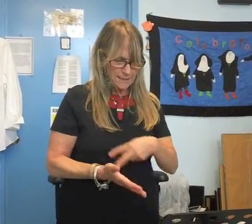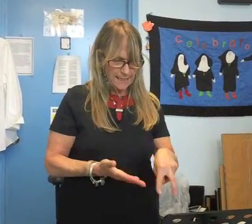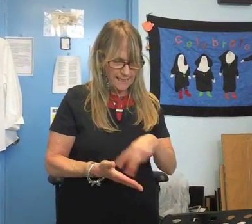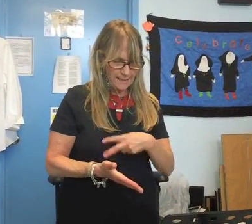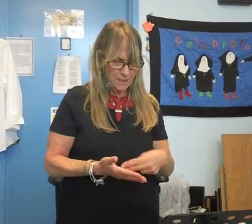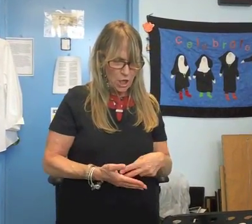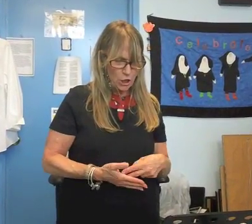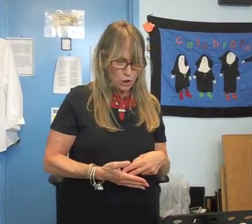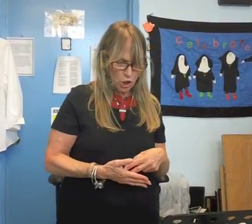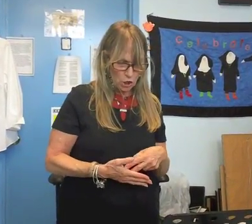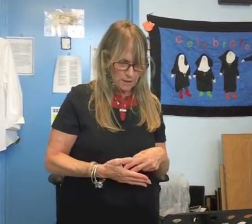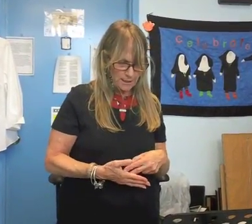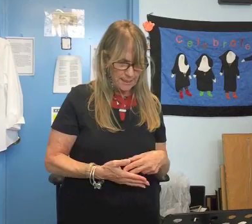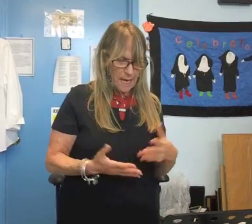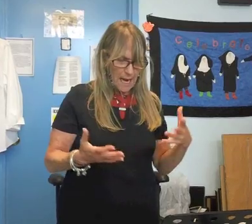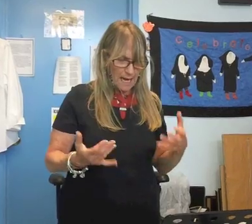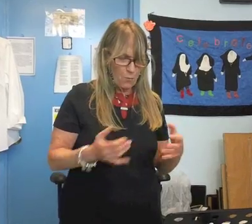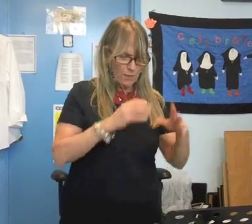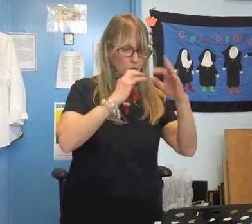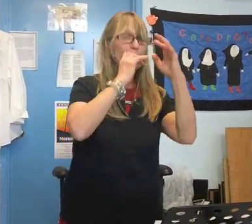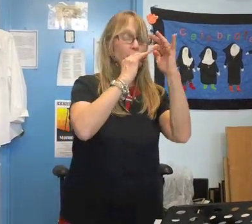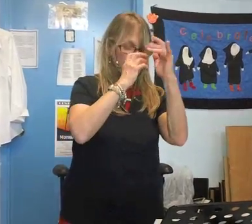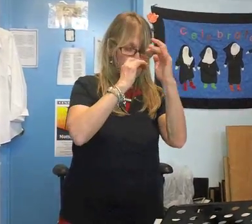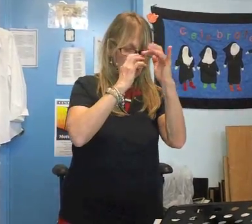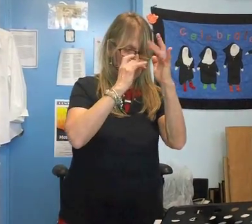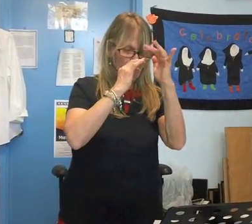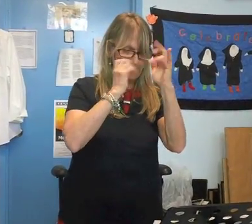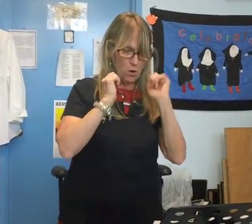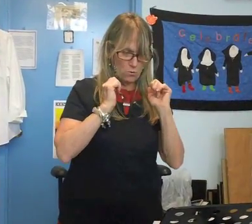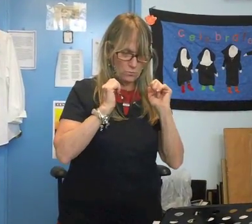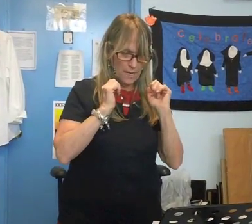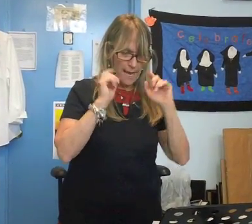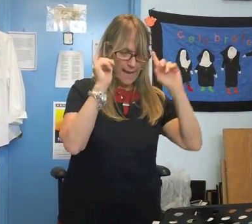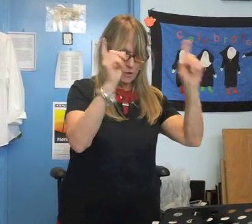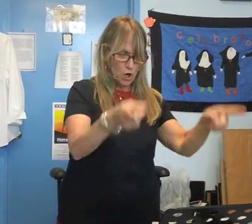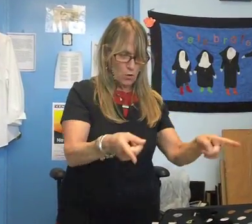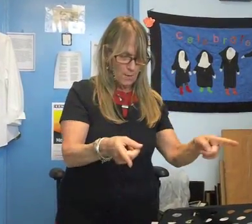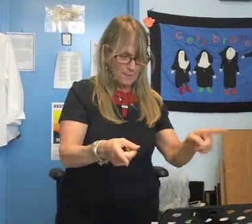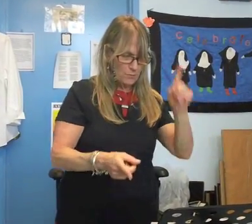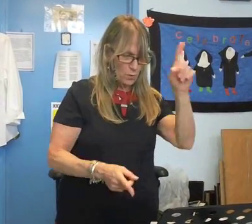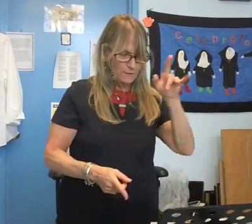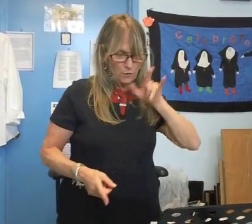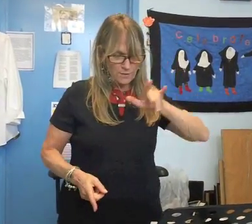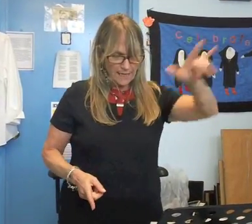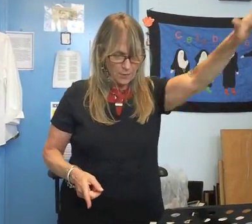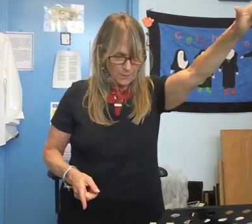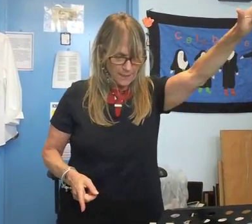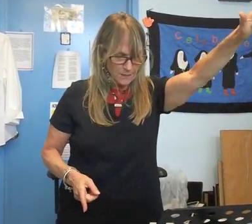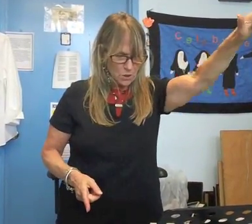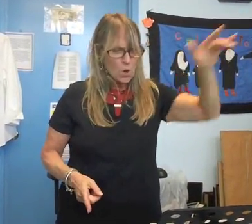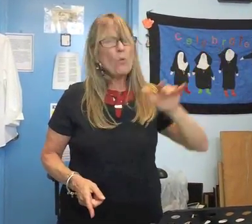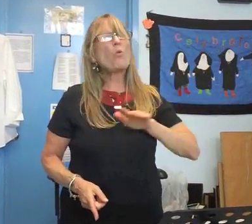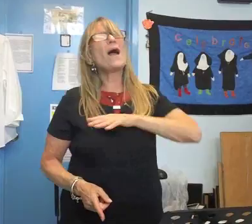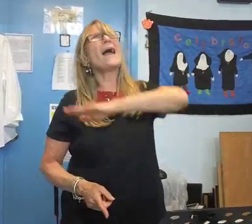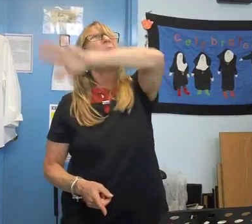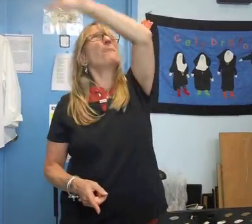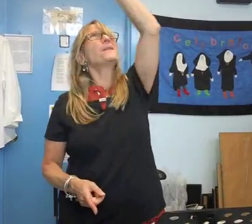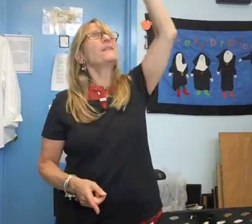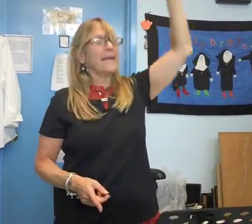dance the Charleston I want to play the trombone and go up in one of those airplanes way up in the